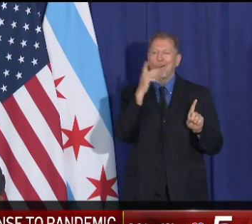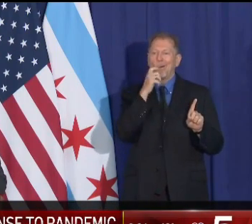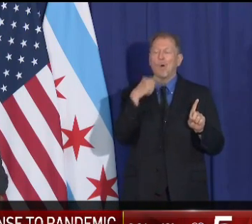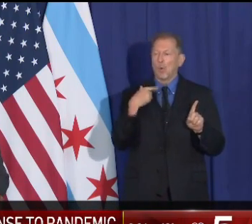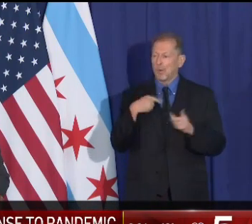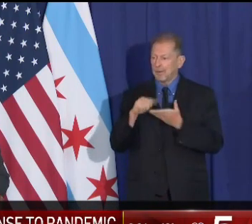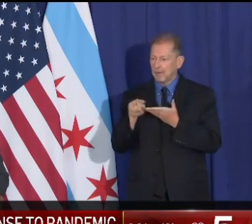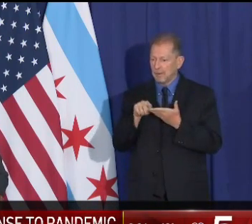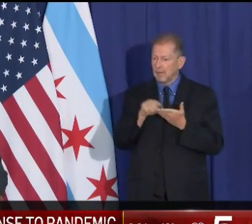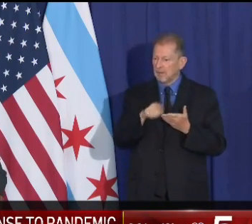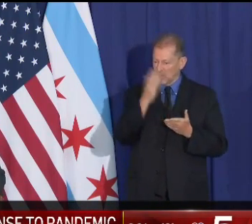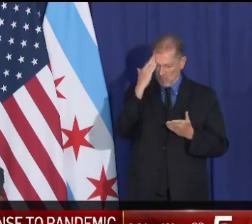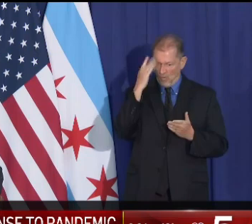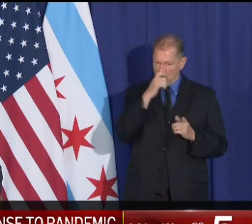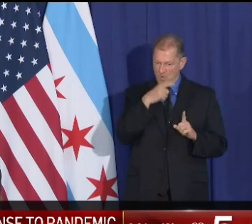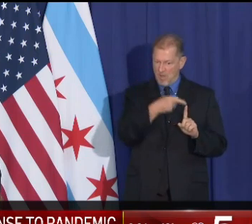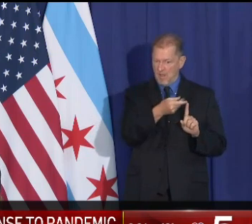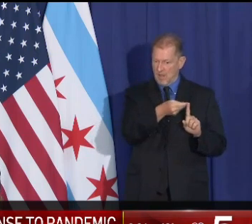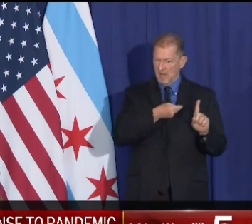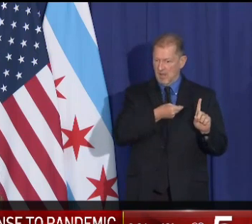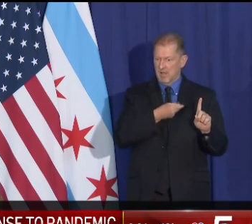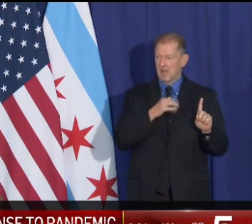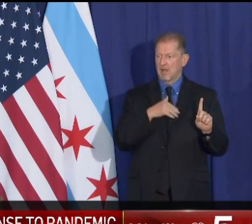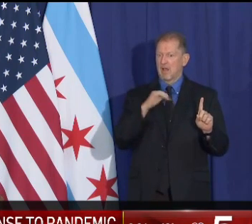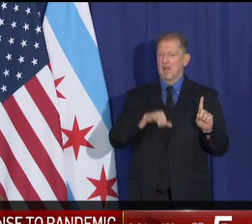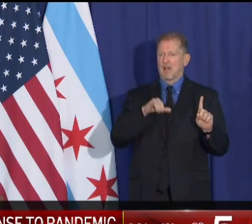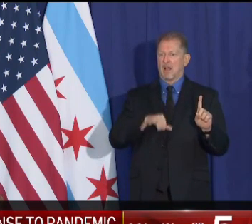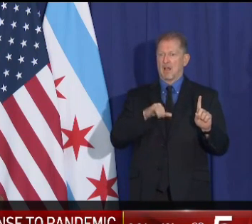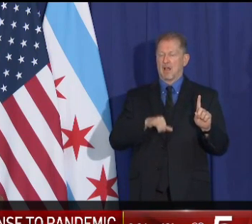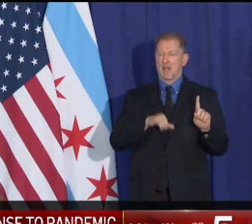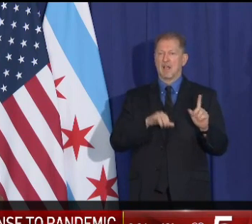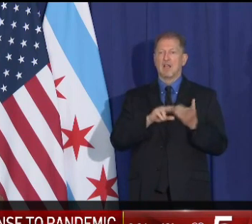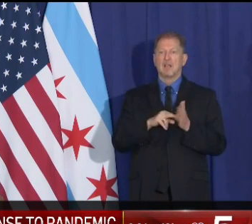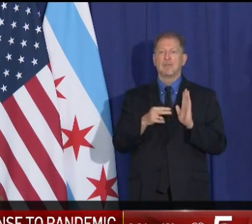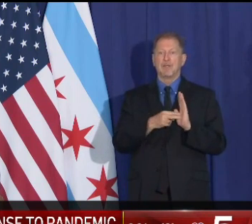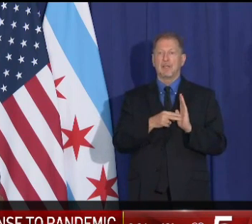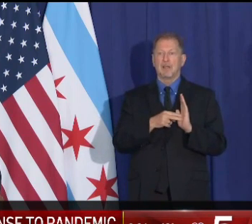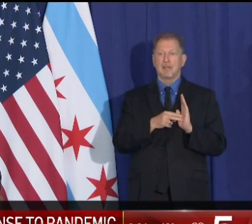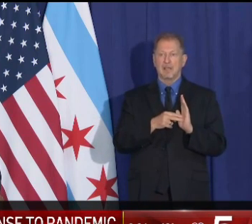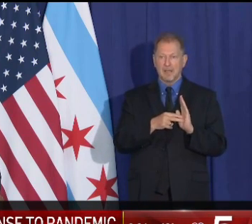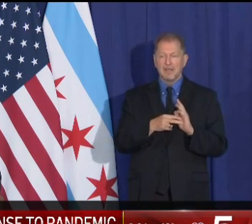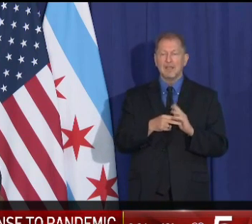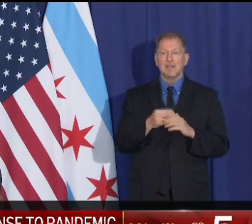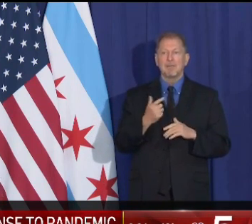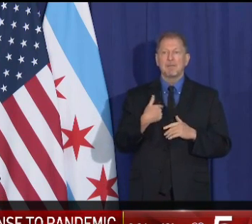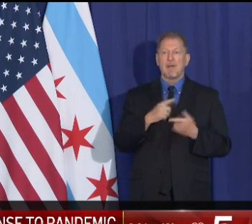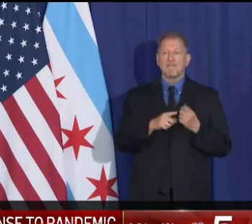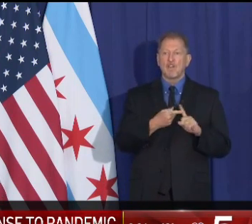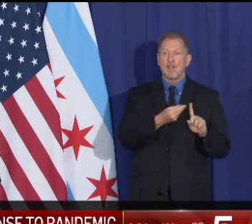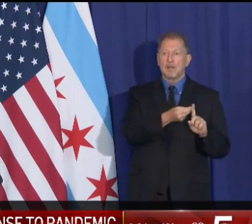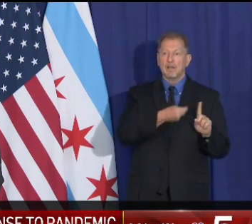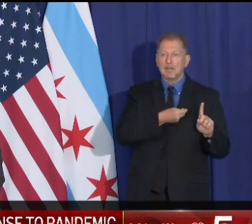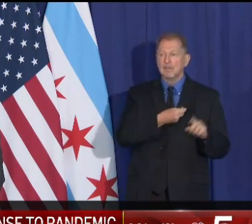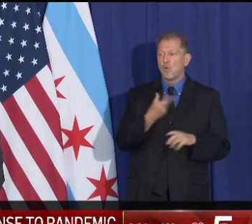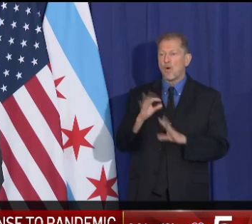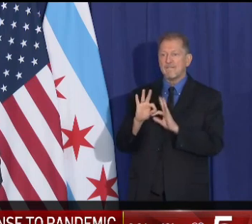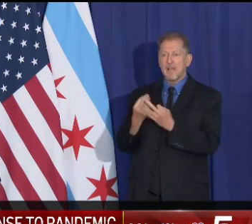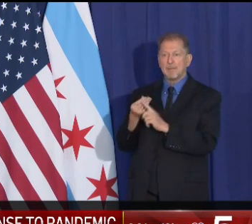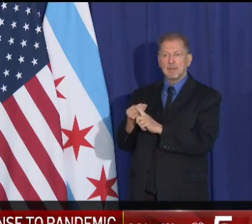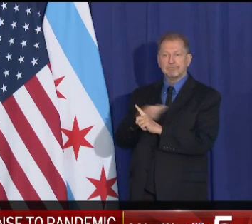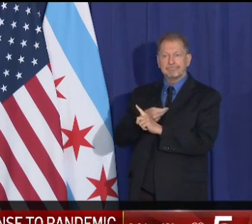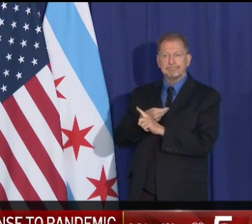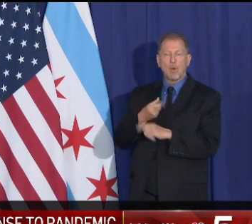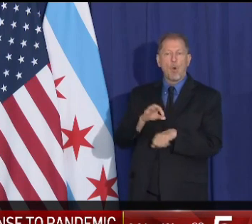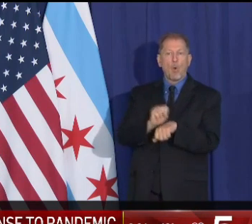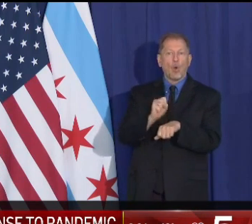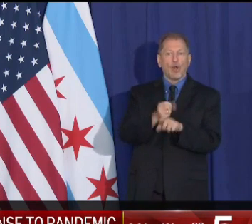and contract tracing. What this means is it probably came from your friends, your family or a coworker.